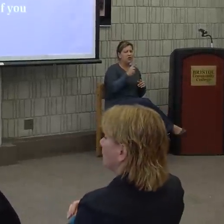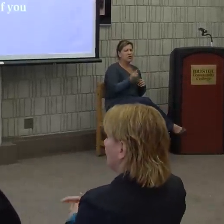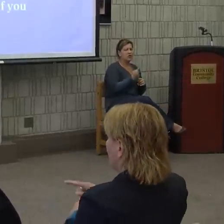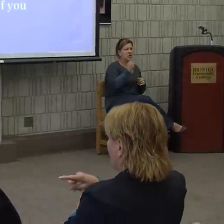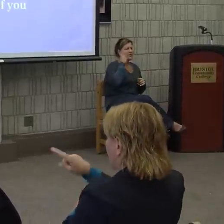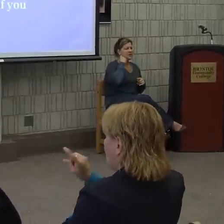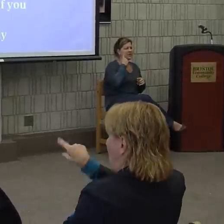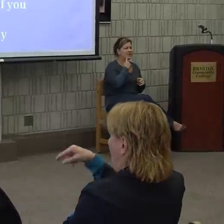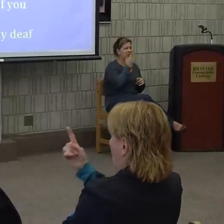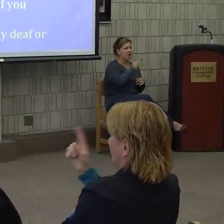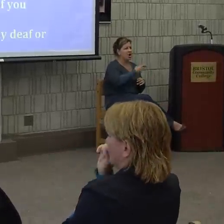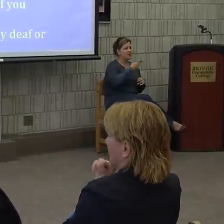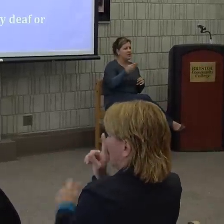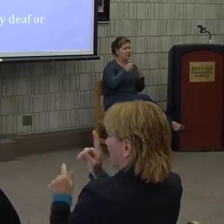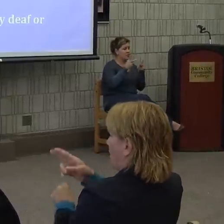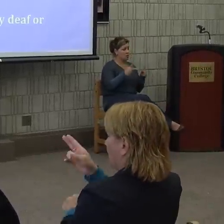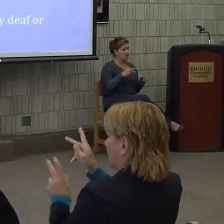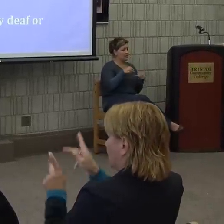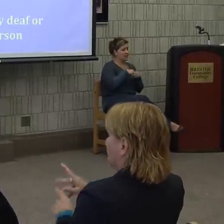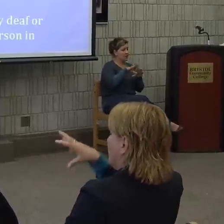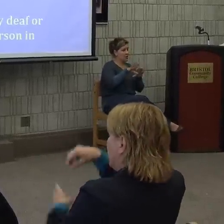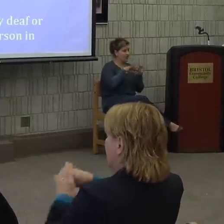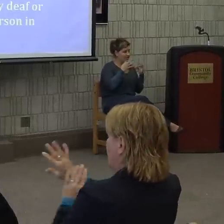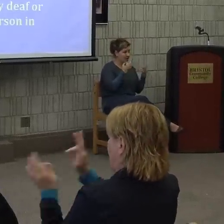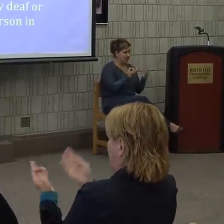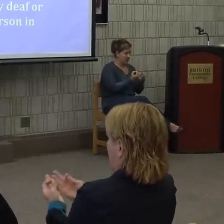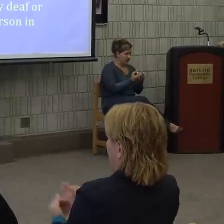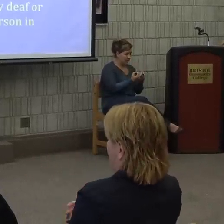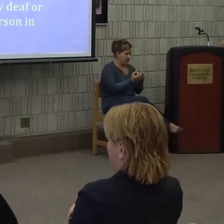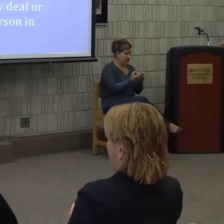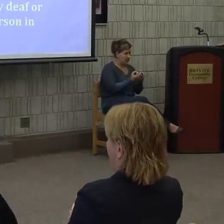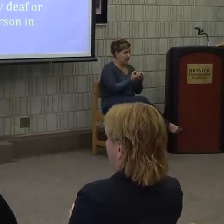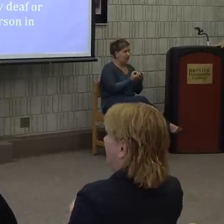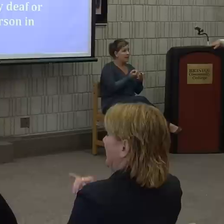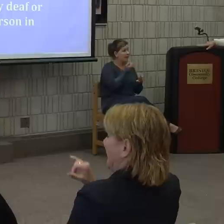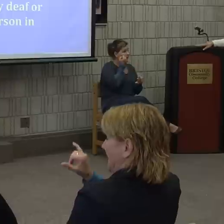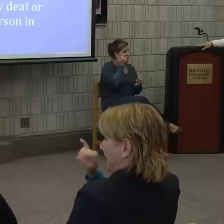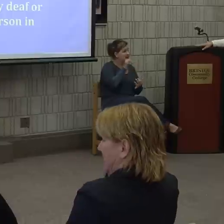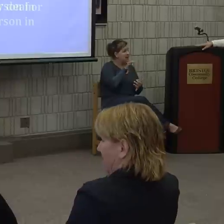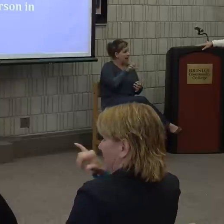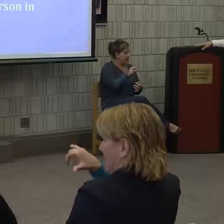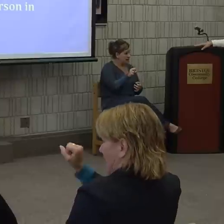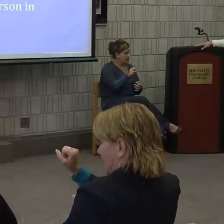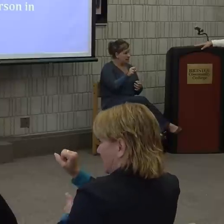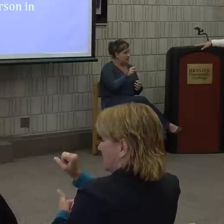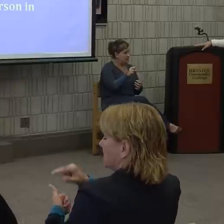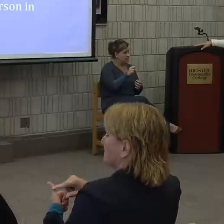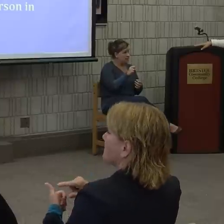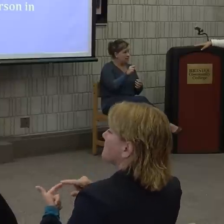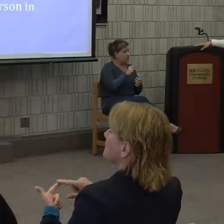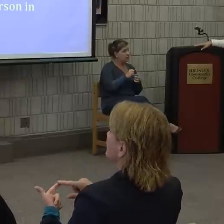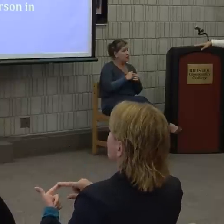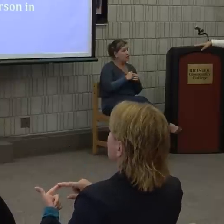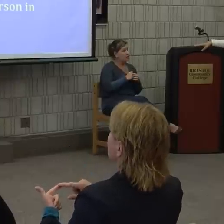hard of hearing person in your family? If so, when do you first remember